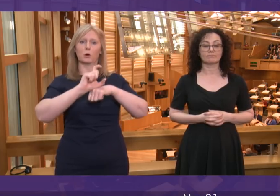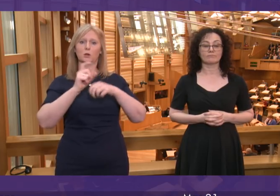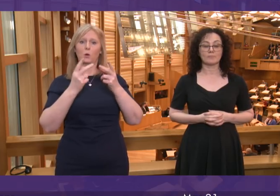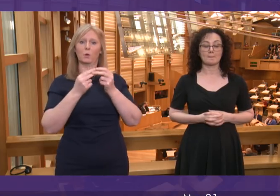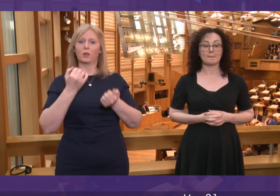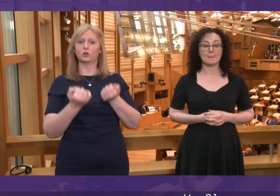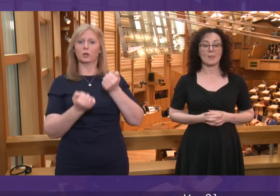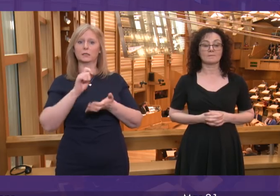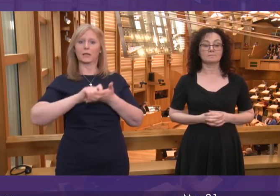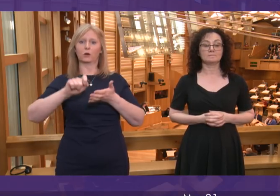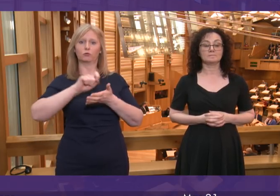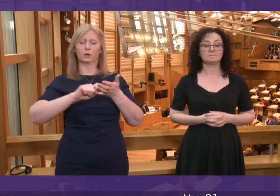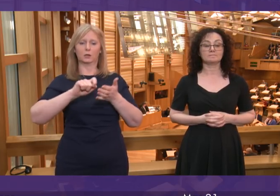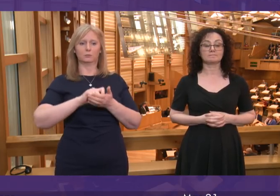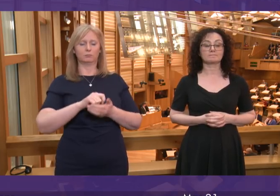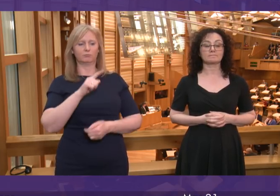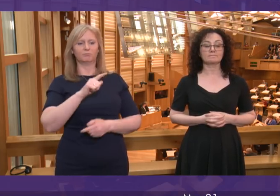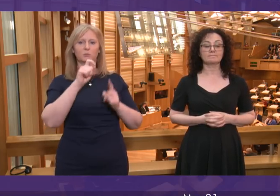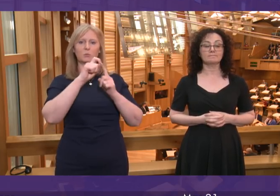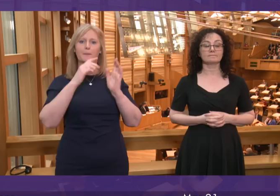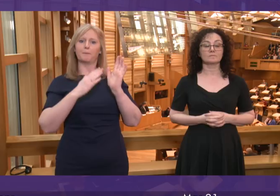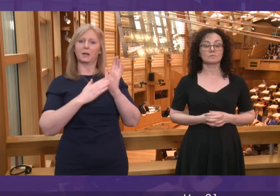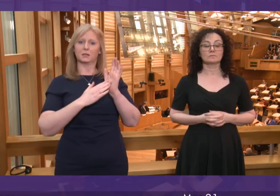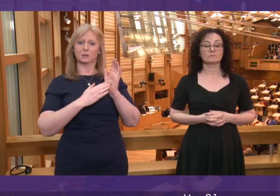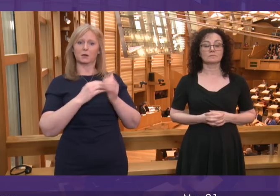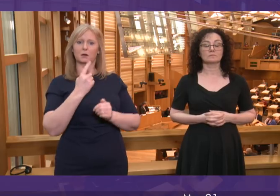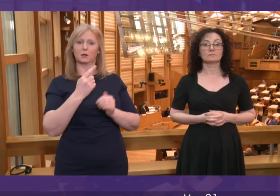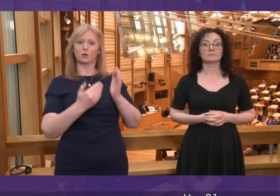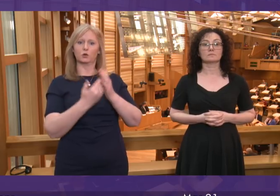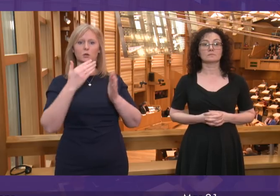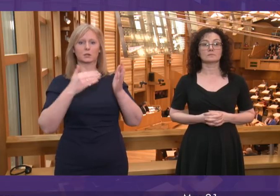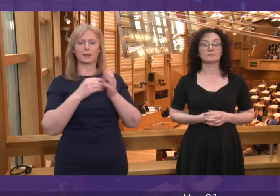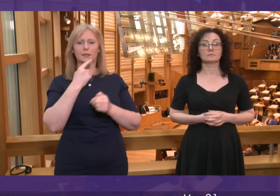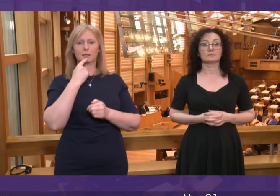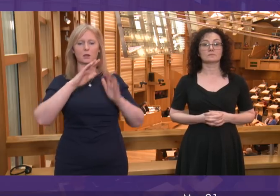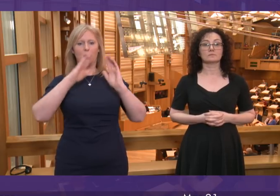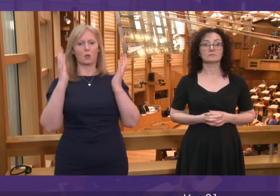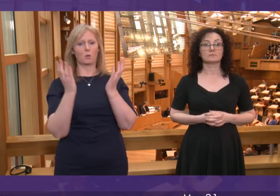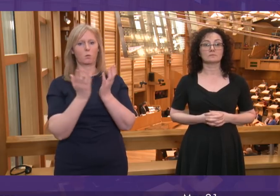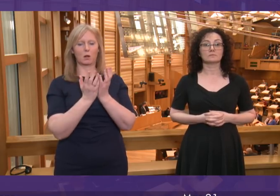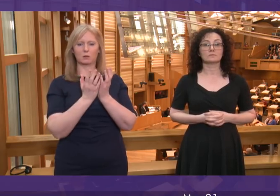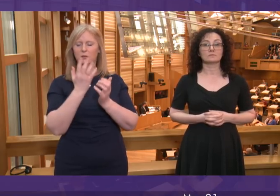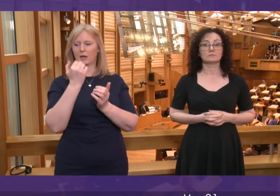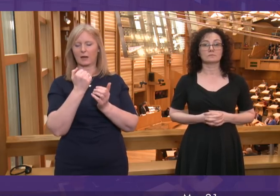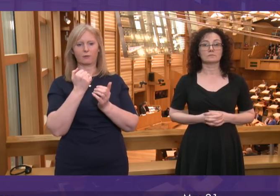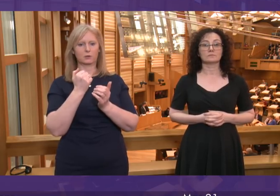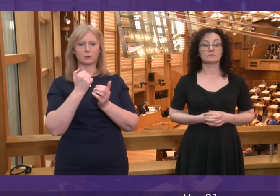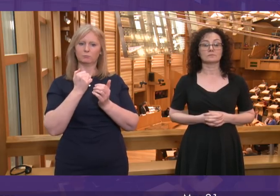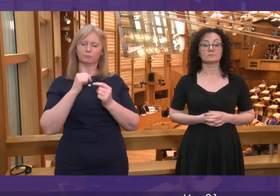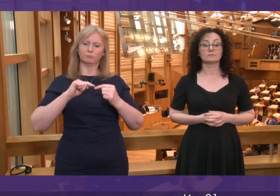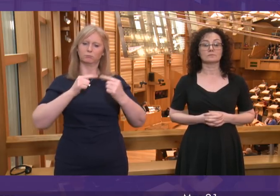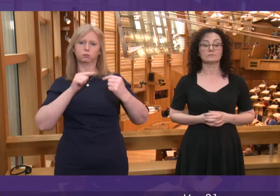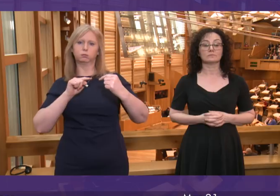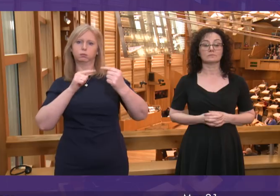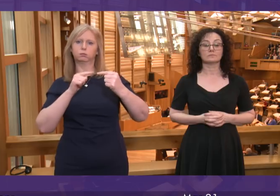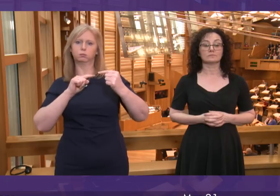The Prime Minister of New Zealand has said that nations around the world are now engaged in a global fight against far-right,